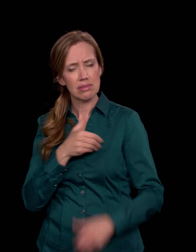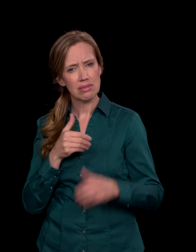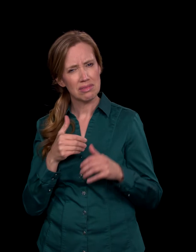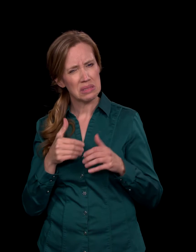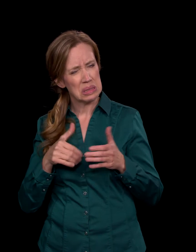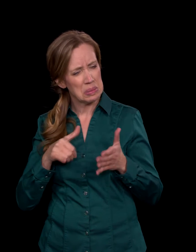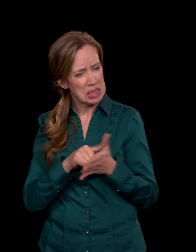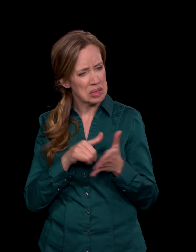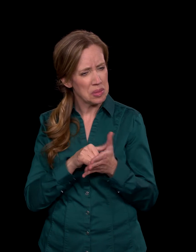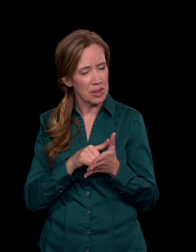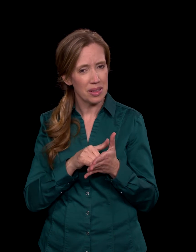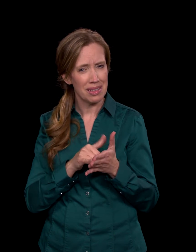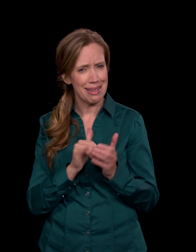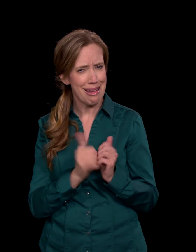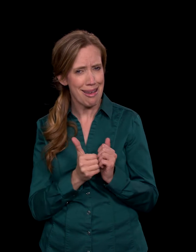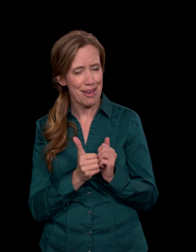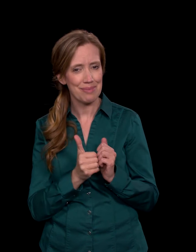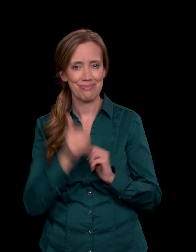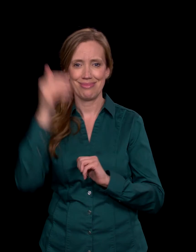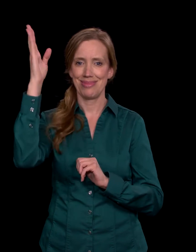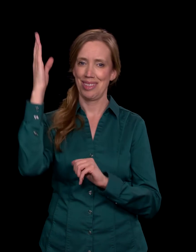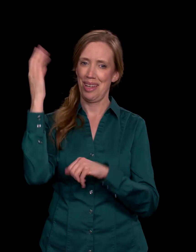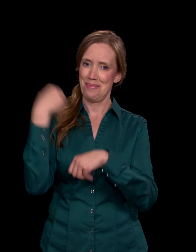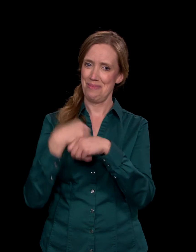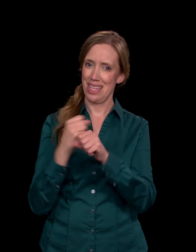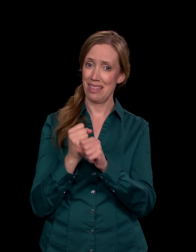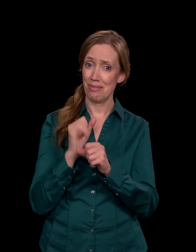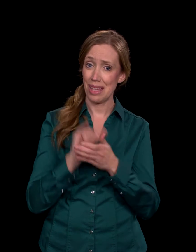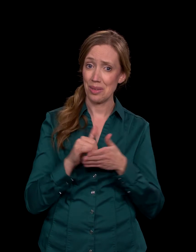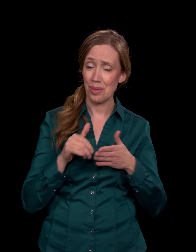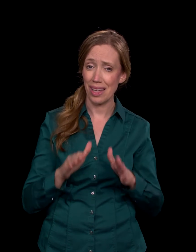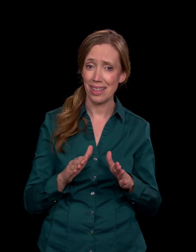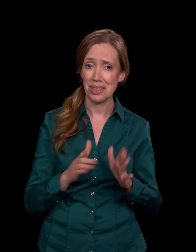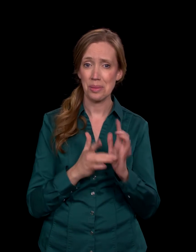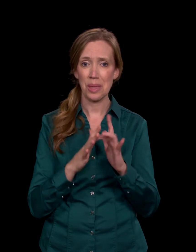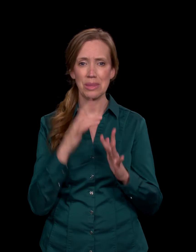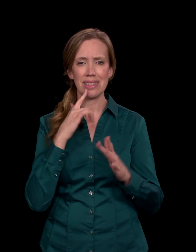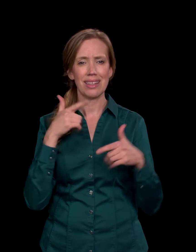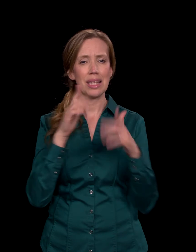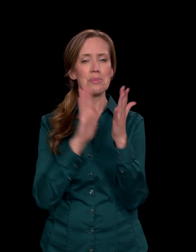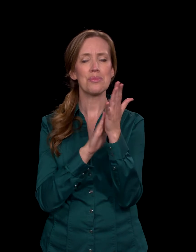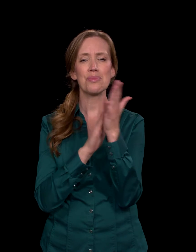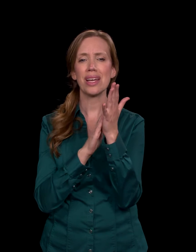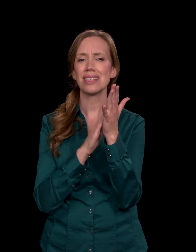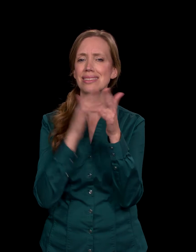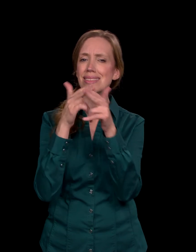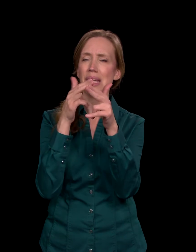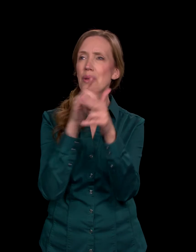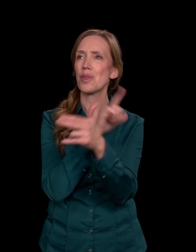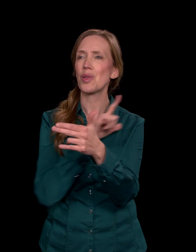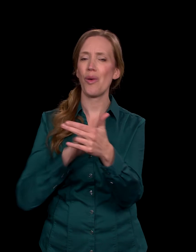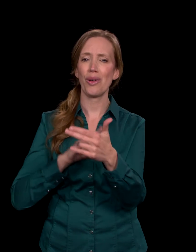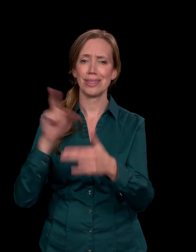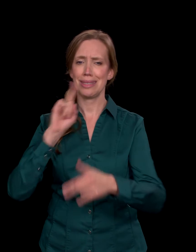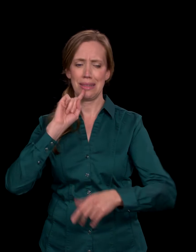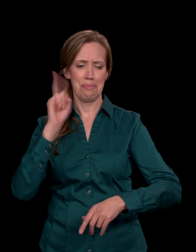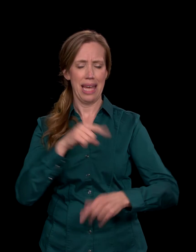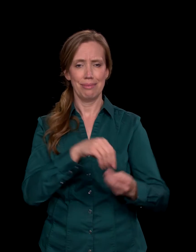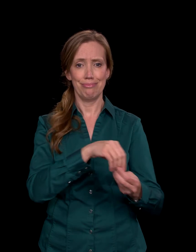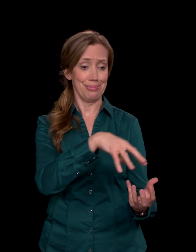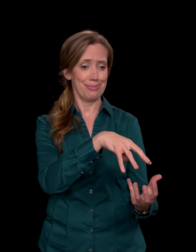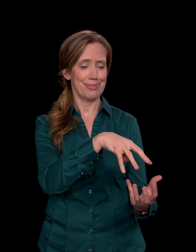God made them that way. Psalm 148, 5 and 10 say, Let them praise the name of the Lord, for He commanded and they were created,